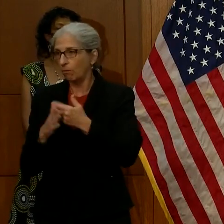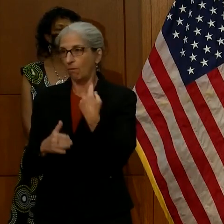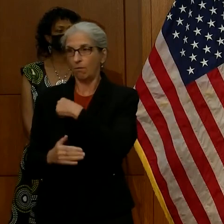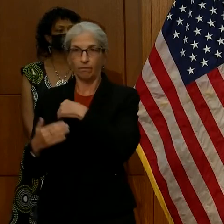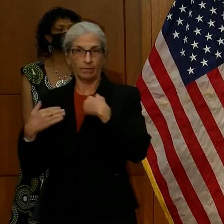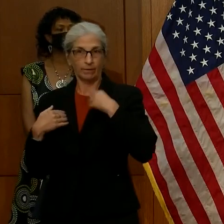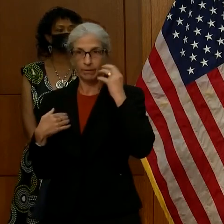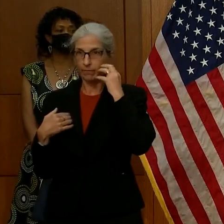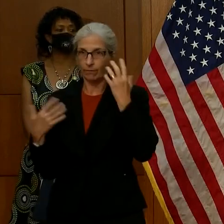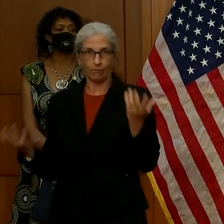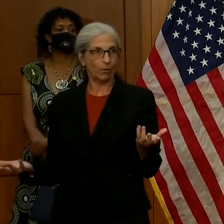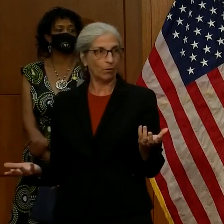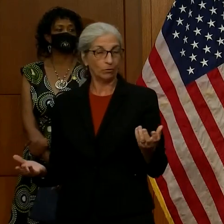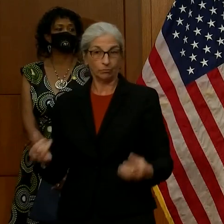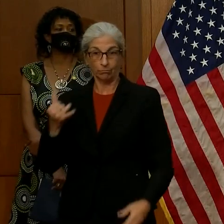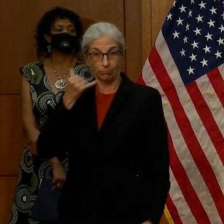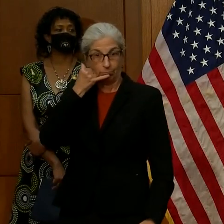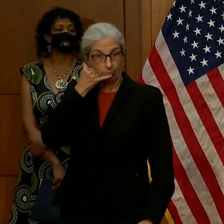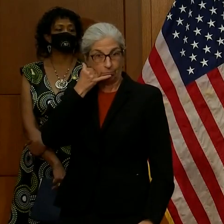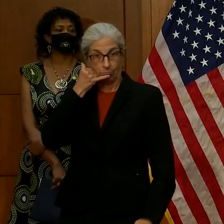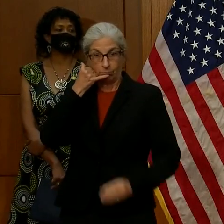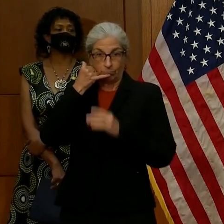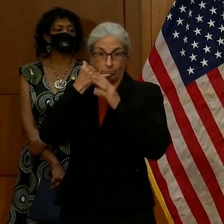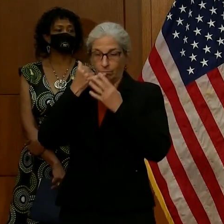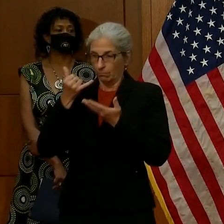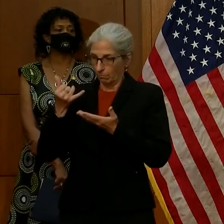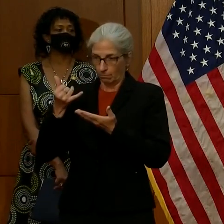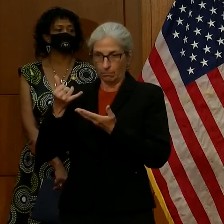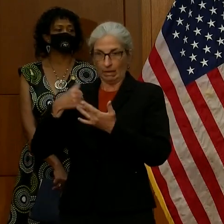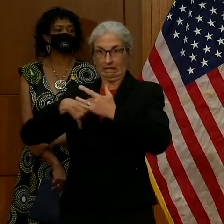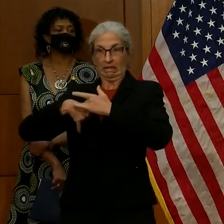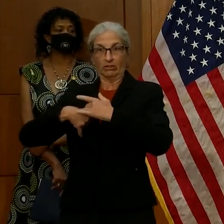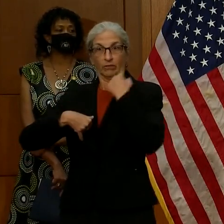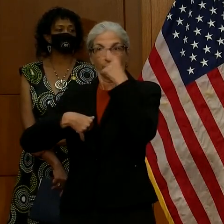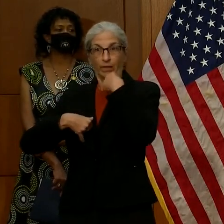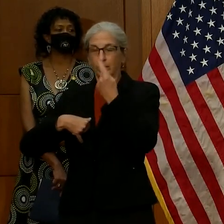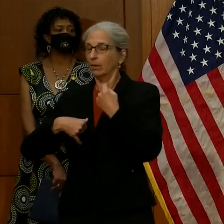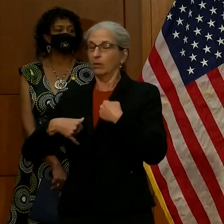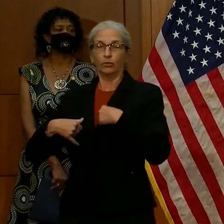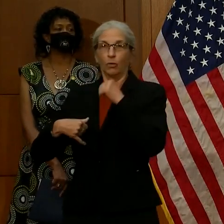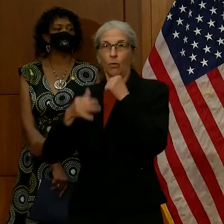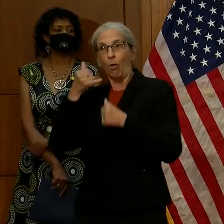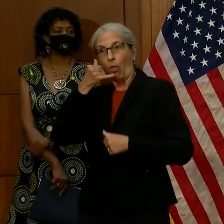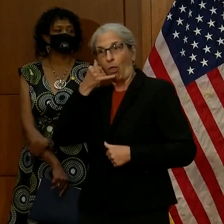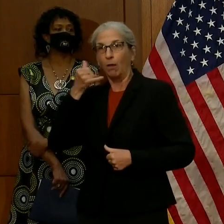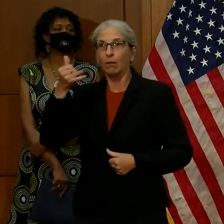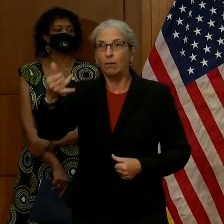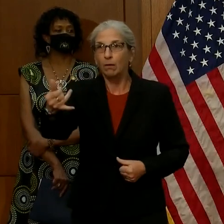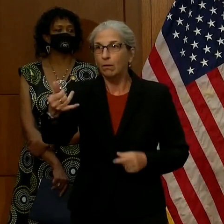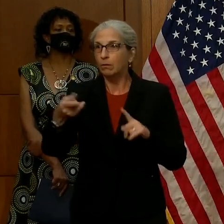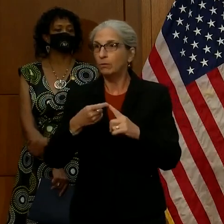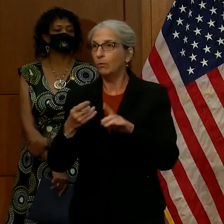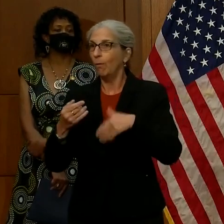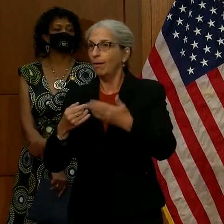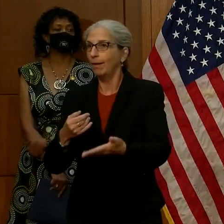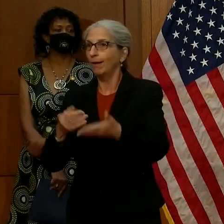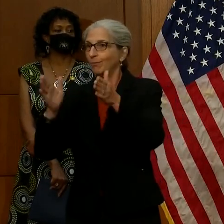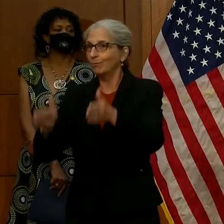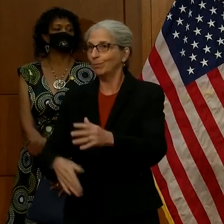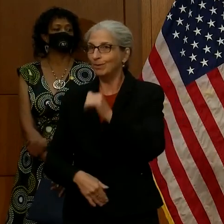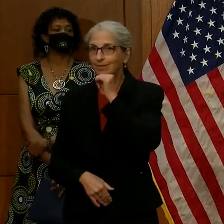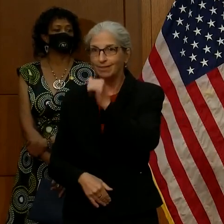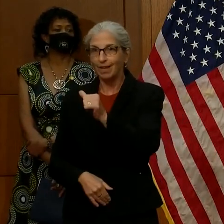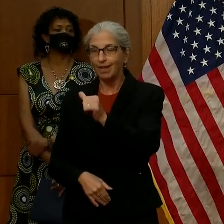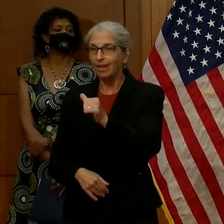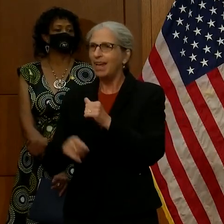phones and they're right up by our face. And so I would not recommend sharing your cell phone with other individuals. As